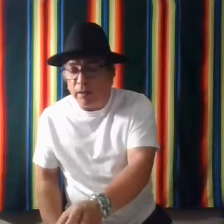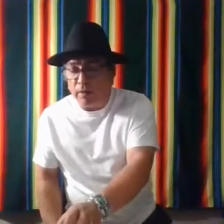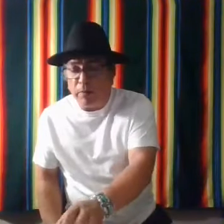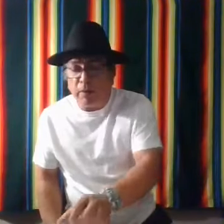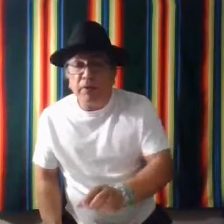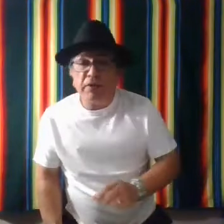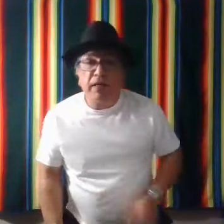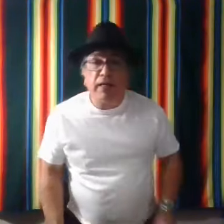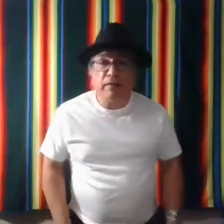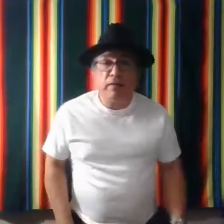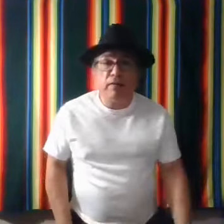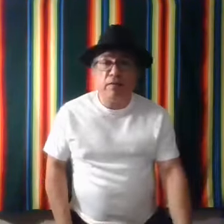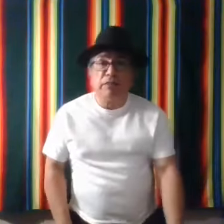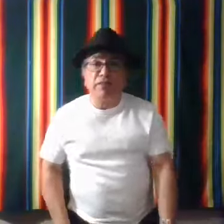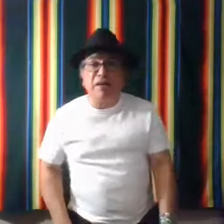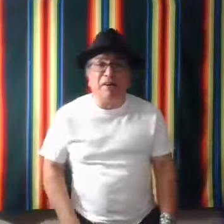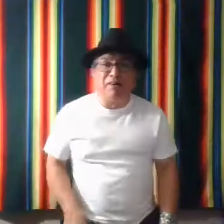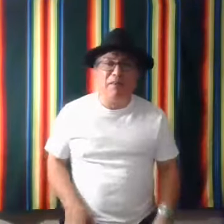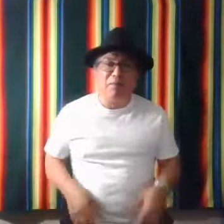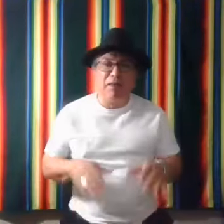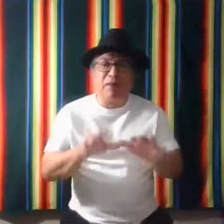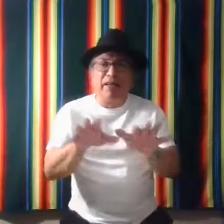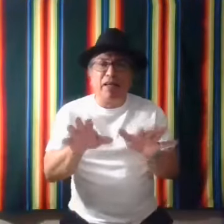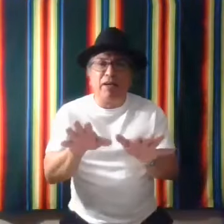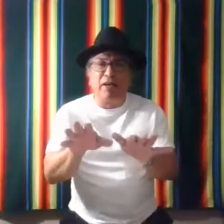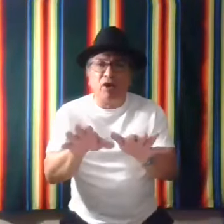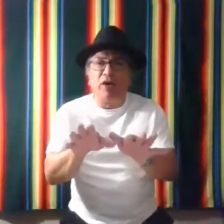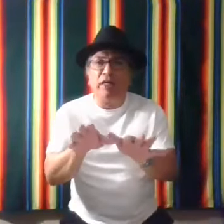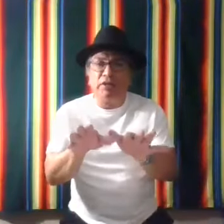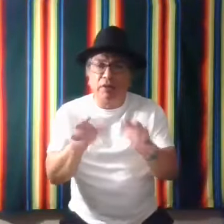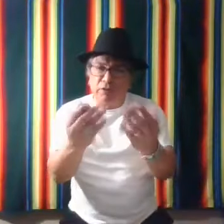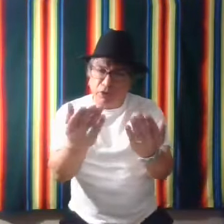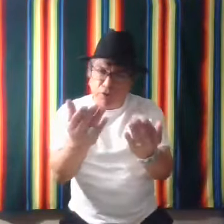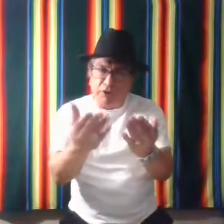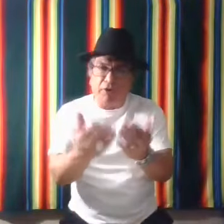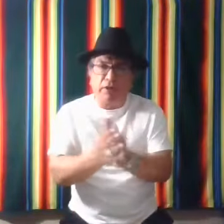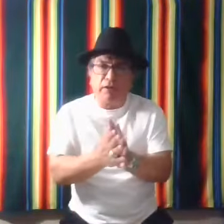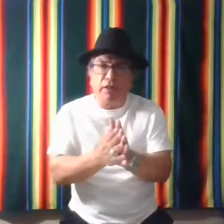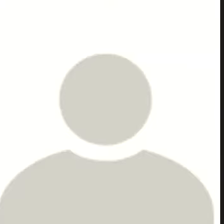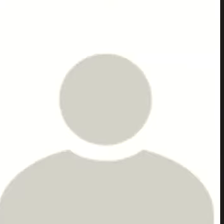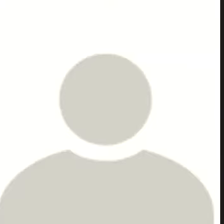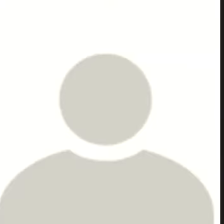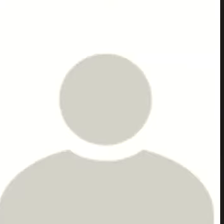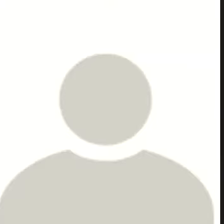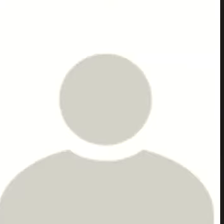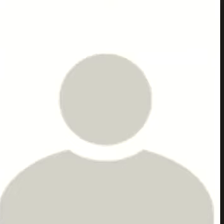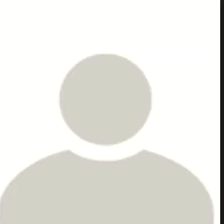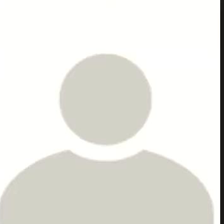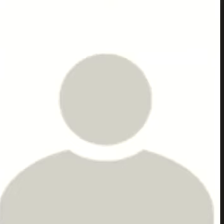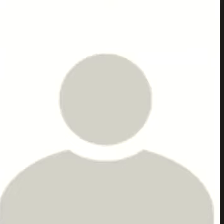be afraid to sign in to myself but i'm glad i got an audience here and students here that's uh that's grabbing this and taking it